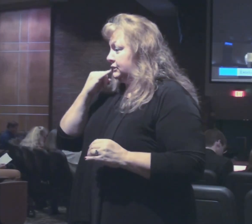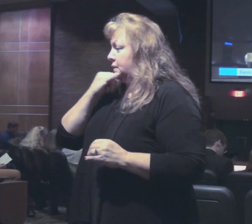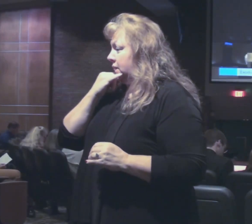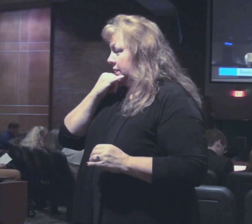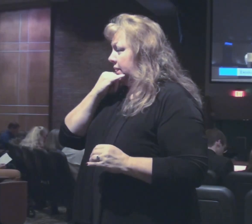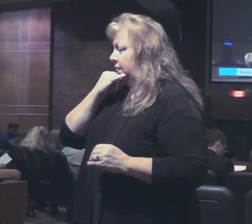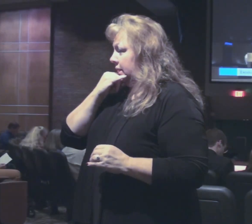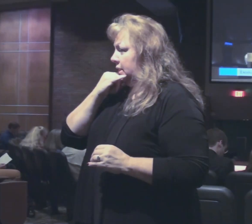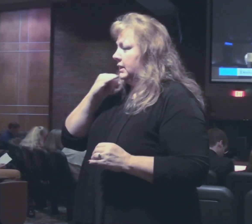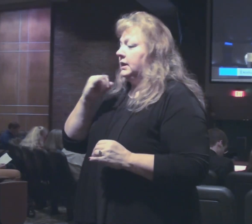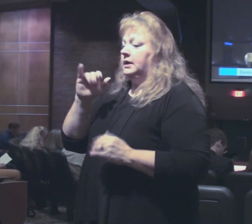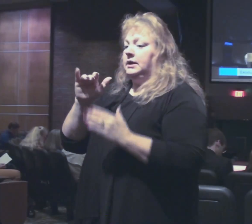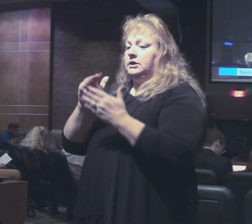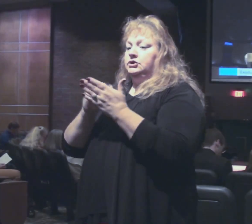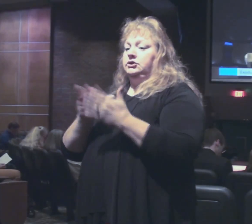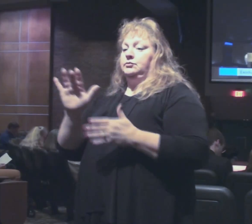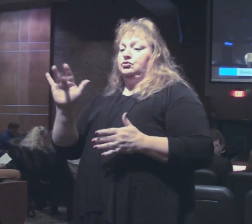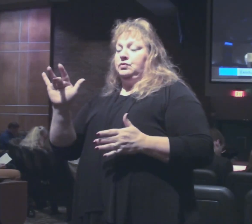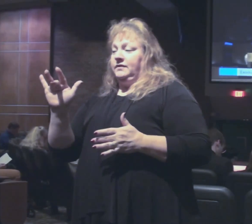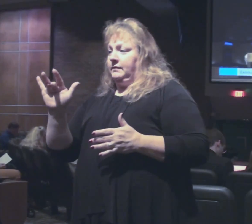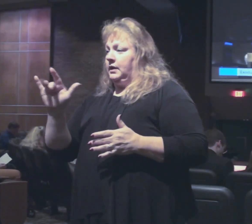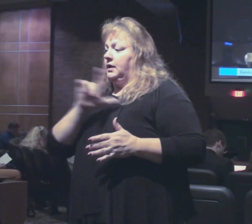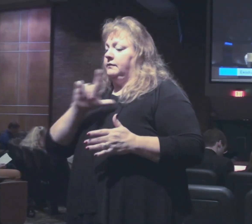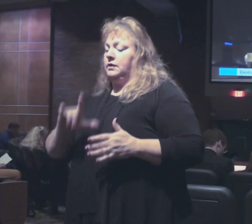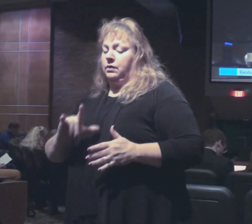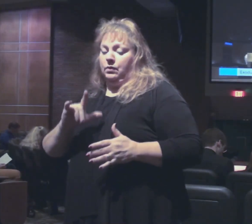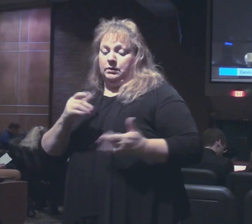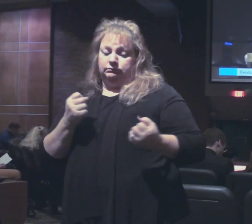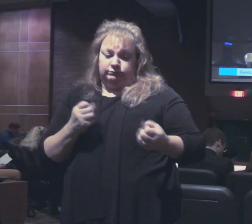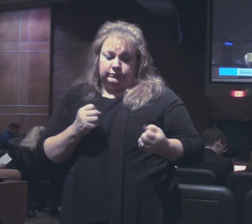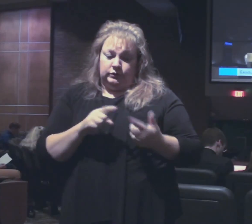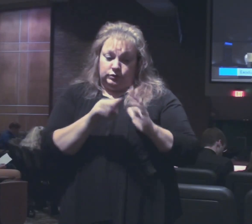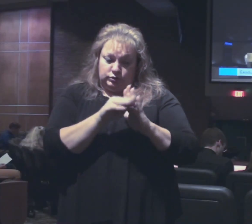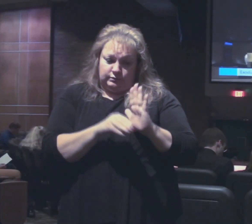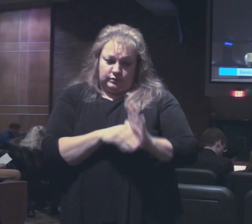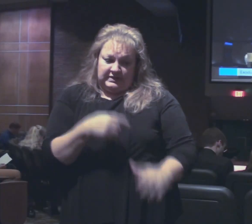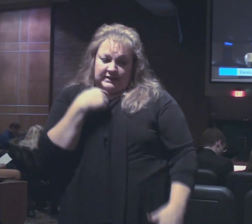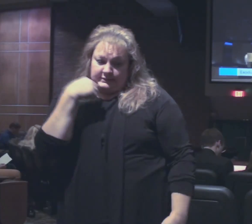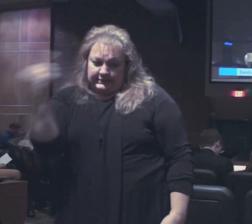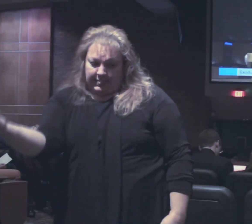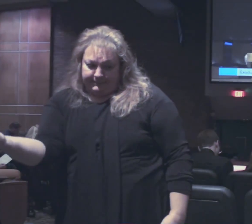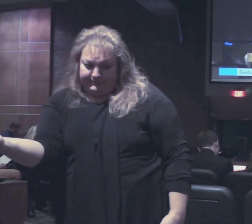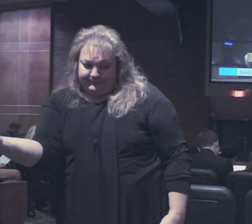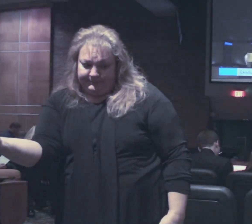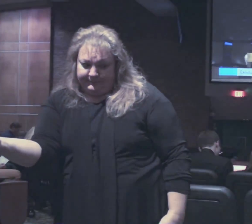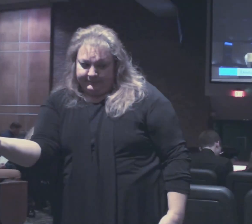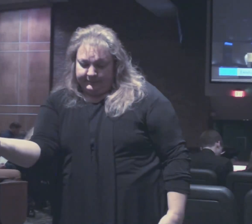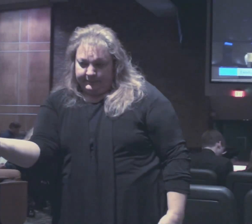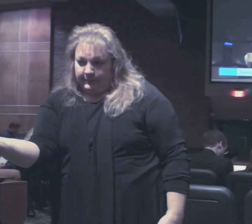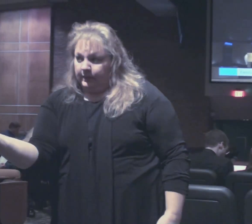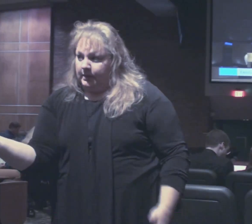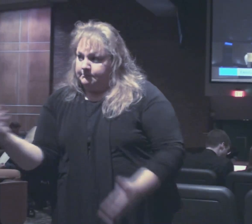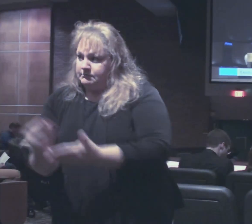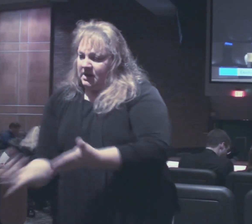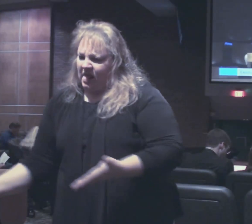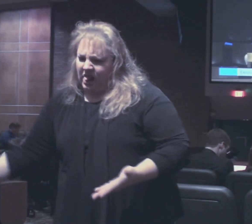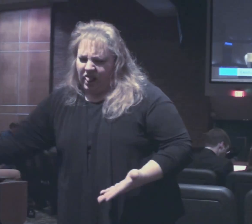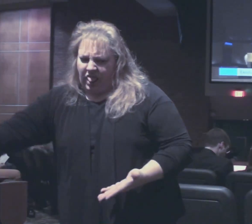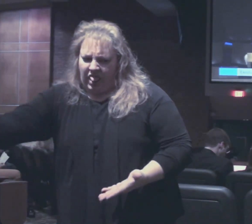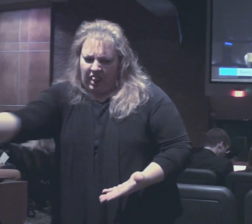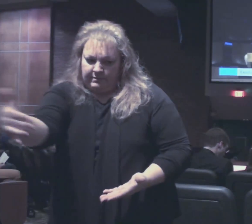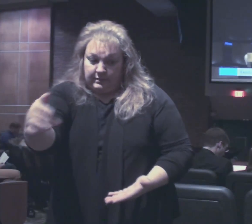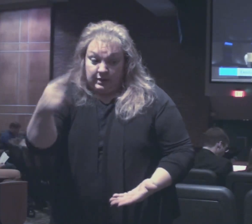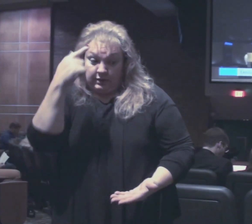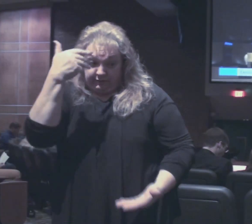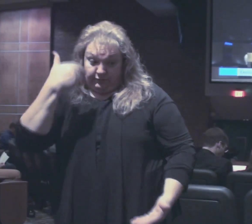And in chapter 25 of Exodus, the Lord spoke to Moses saying, Tell the sons of Israel to raise a contribution for